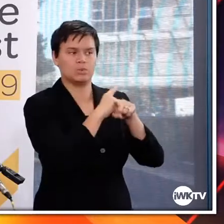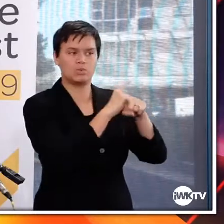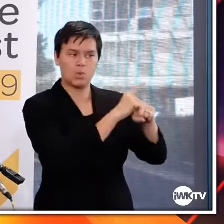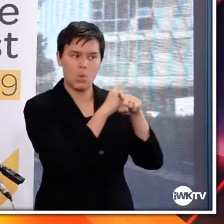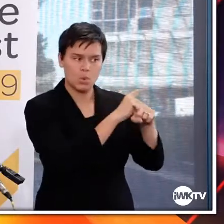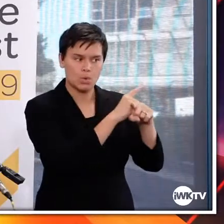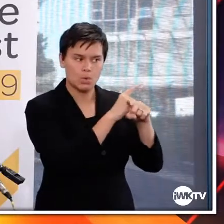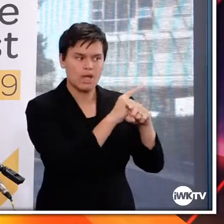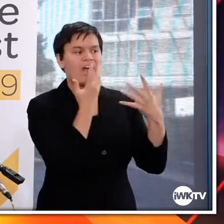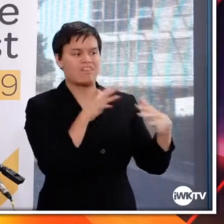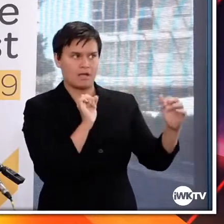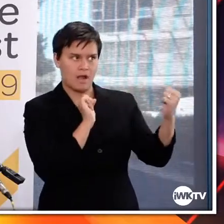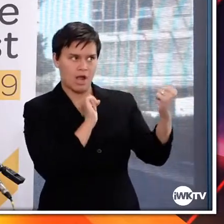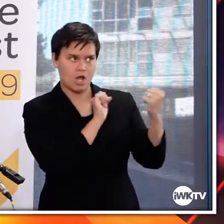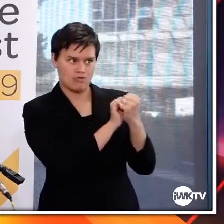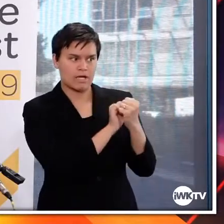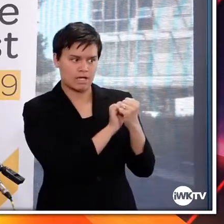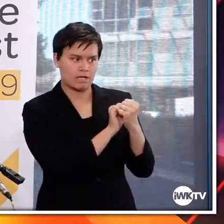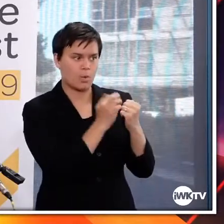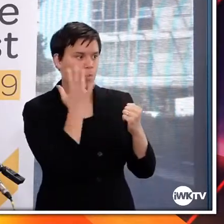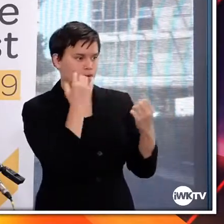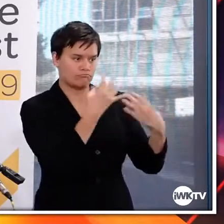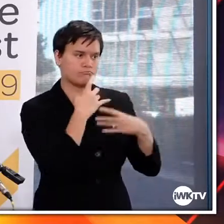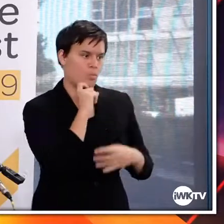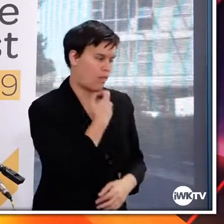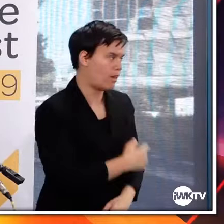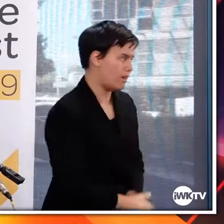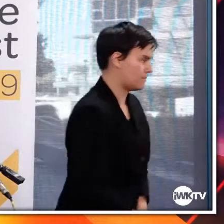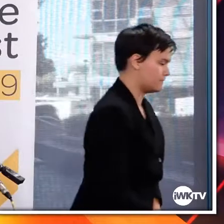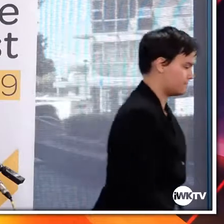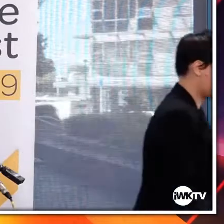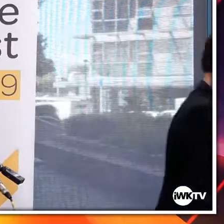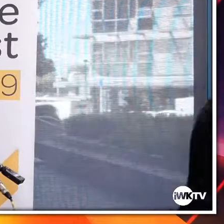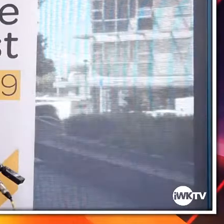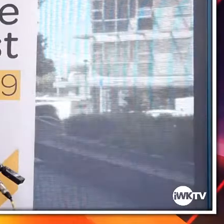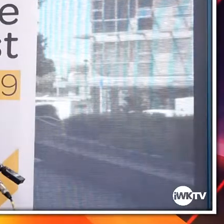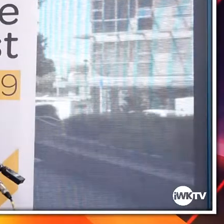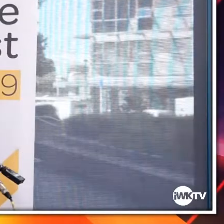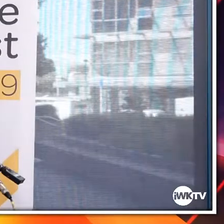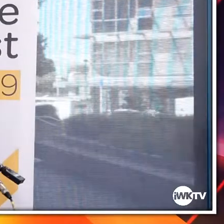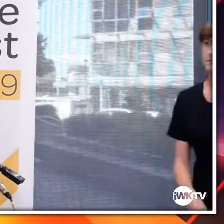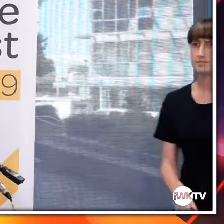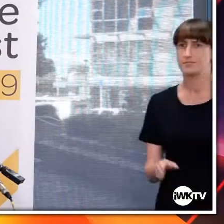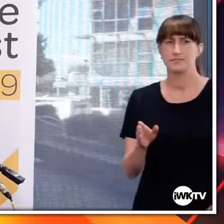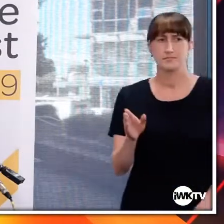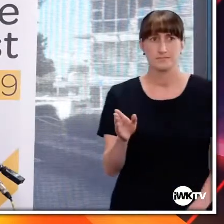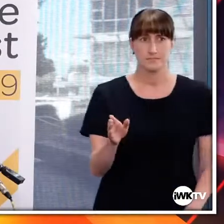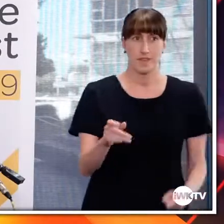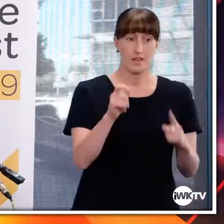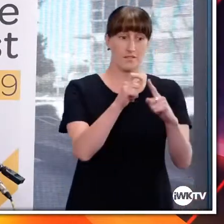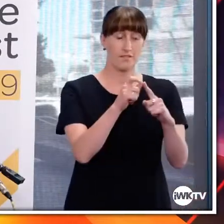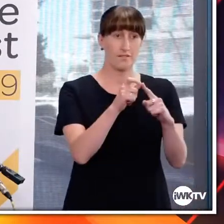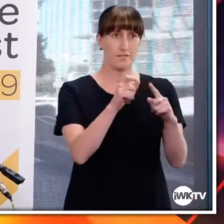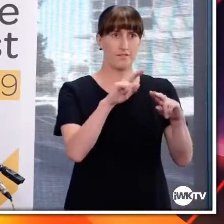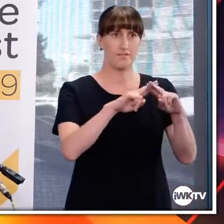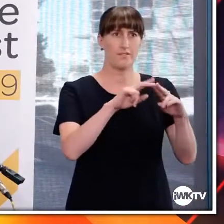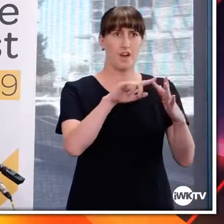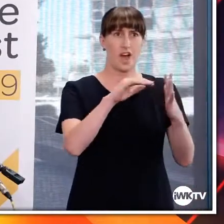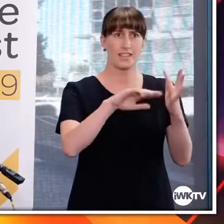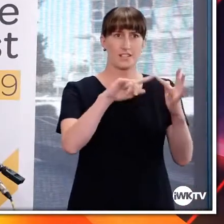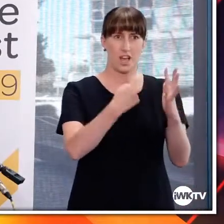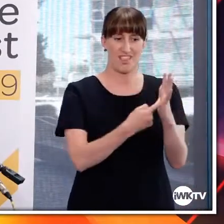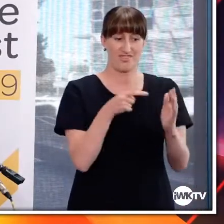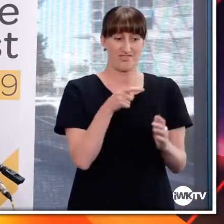would need to mutually agree when it would be provided. Is the Pfizer vaccine safe to be used on people who are elderly,